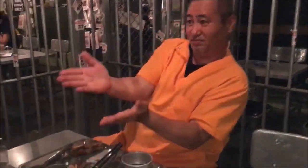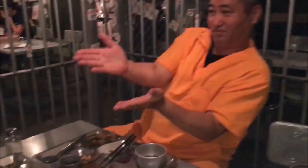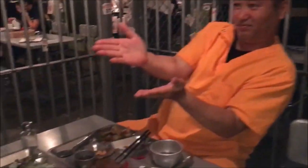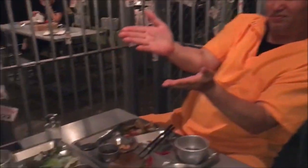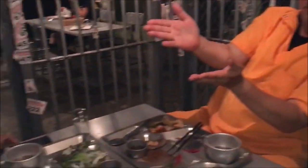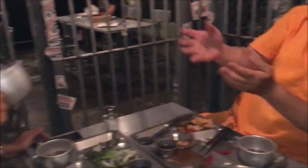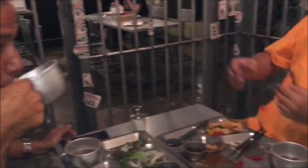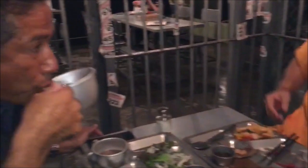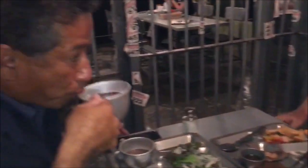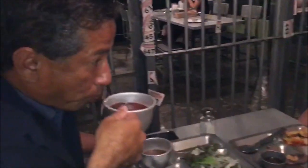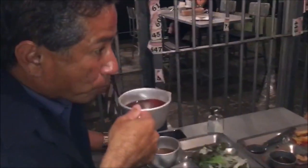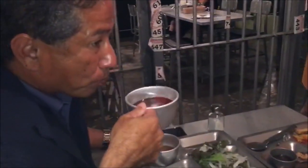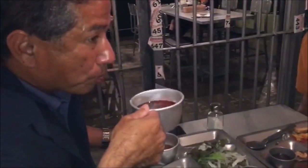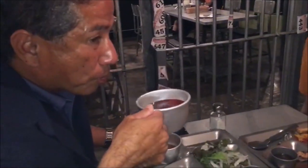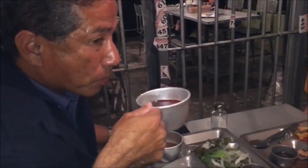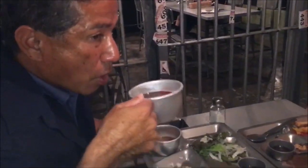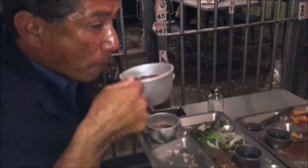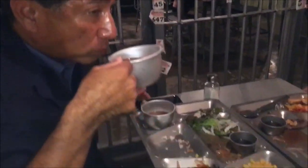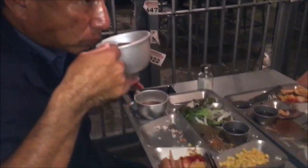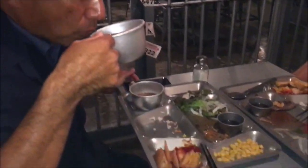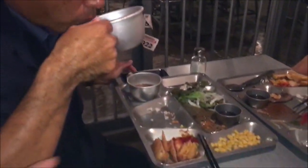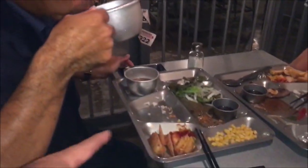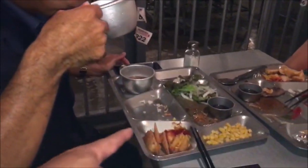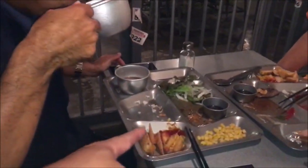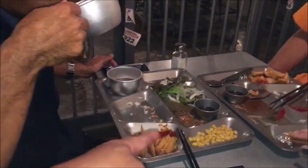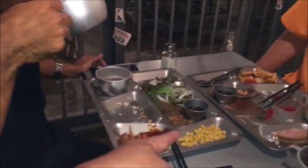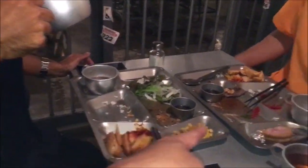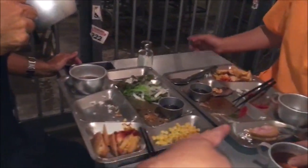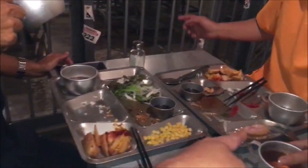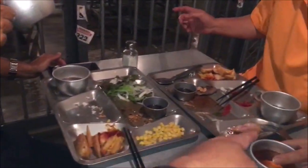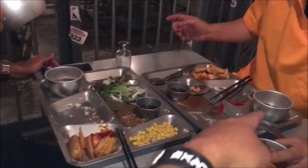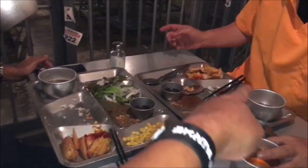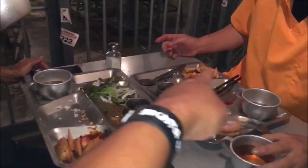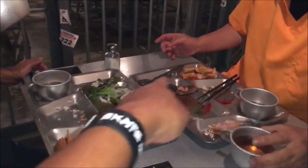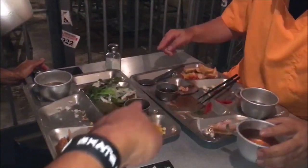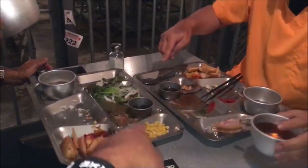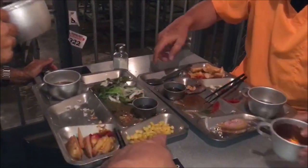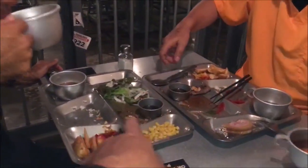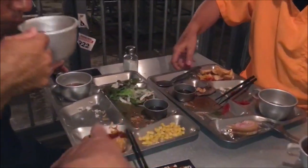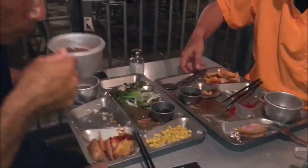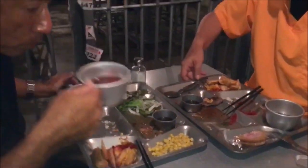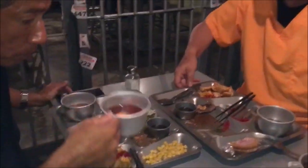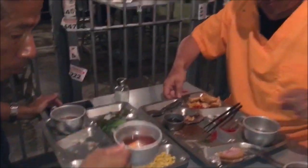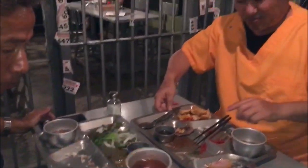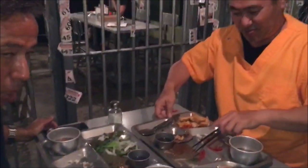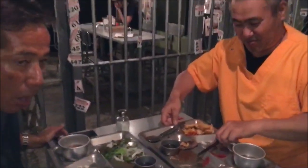every time we kiss. You love me and I love you, so what do I care?